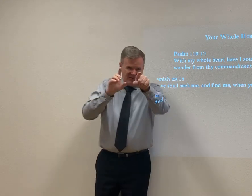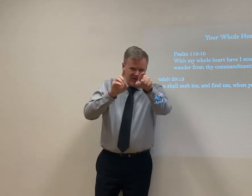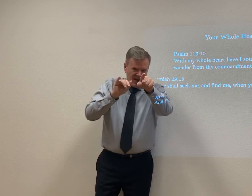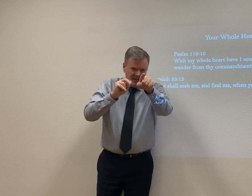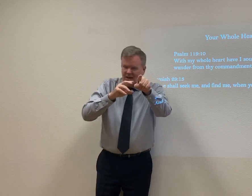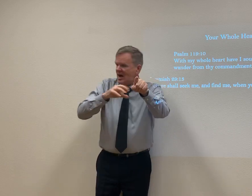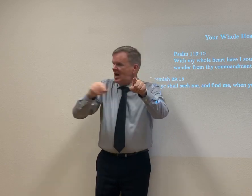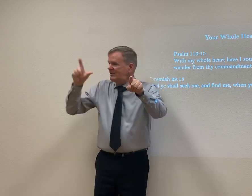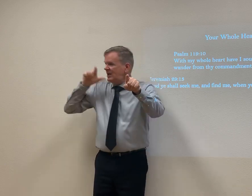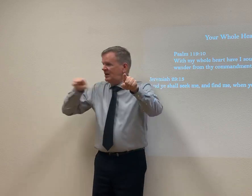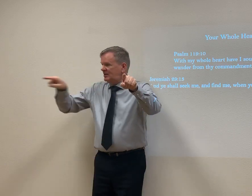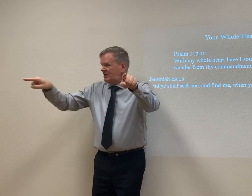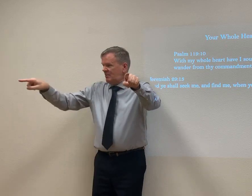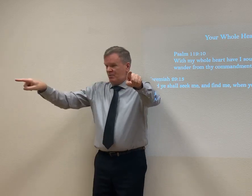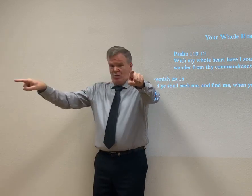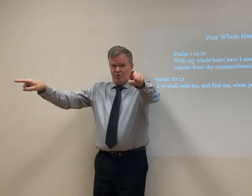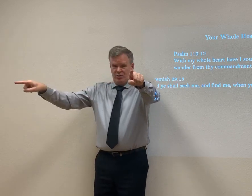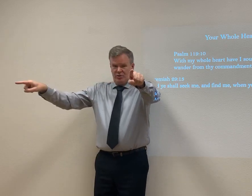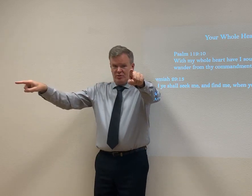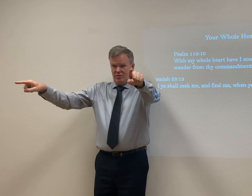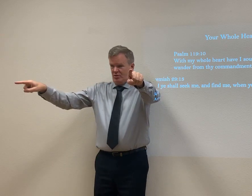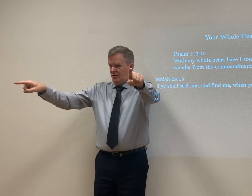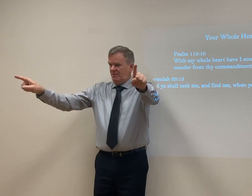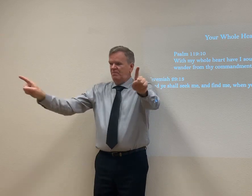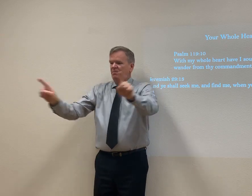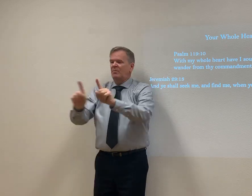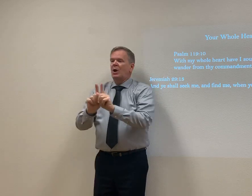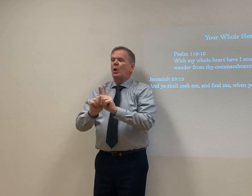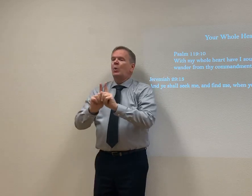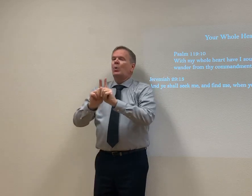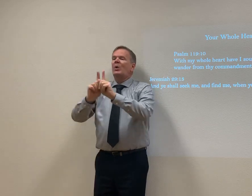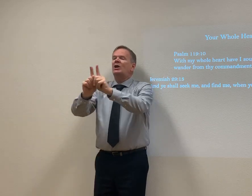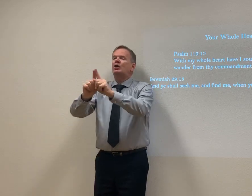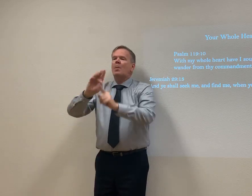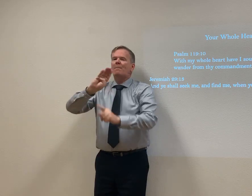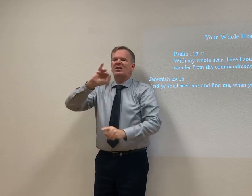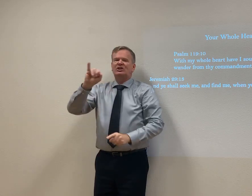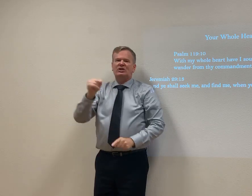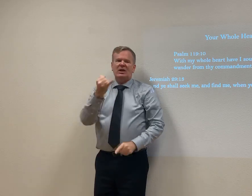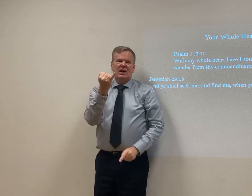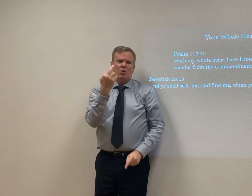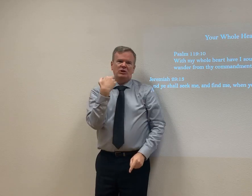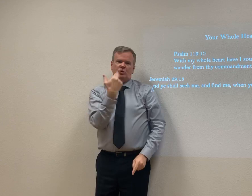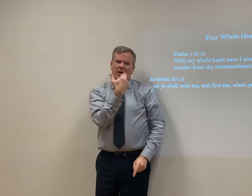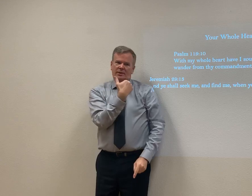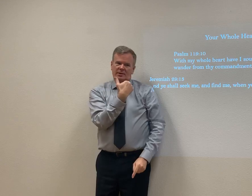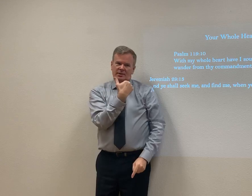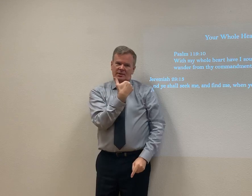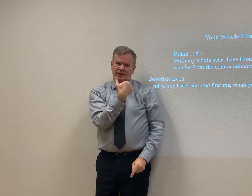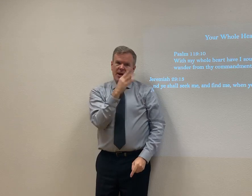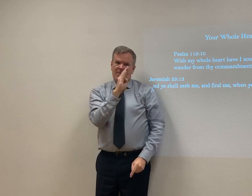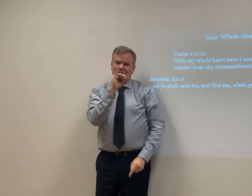I know my wife, Diane, and sister Linda Hendricks. They both had gone to BJ's. were at their restaurant.